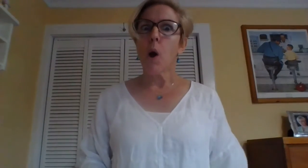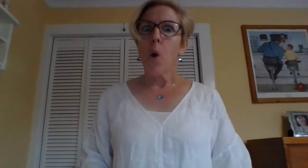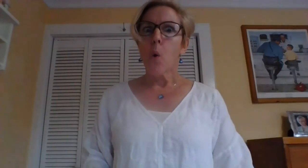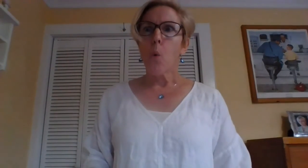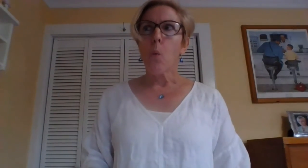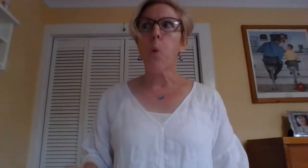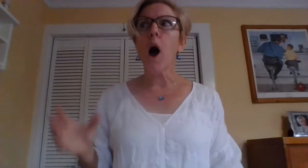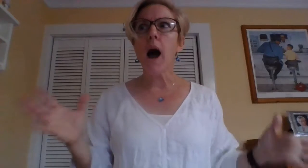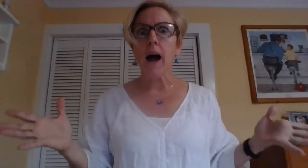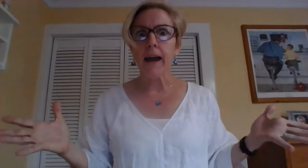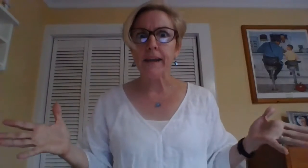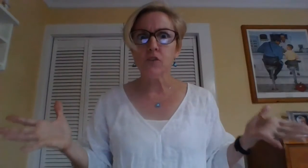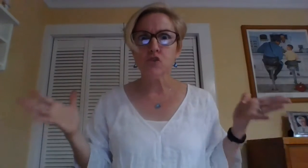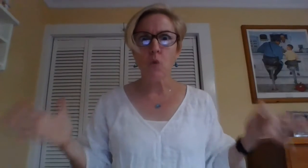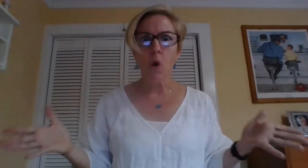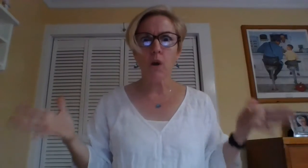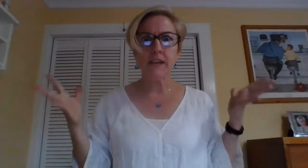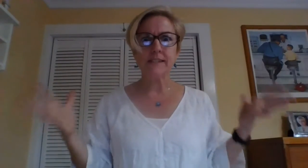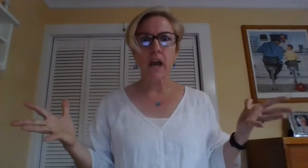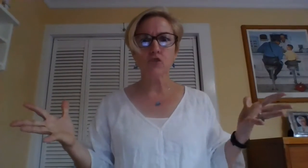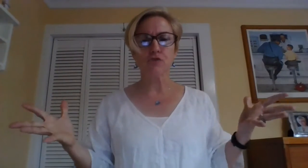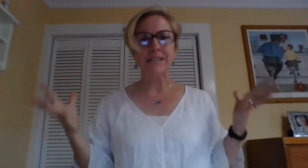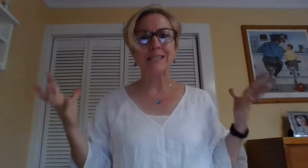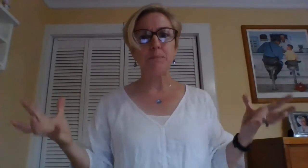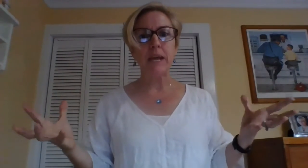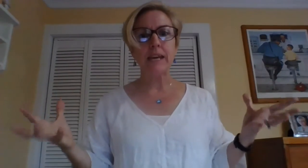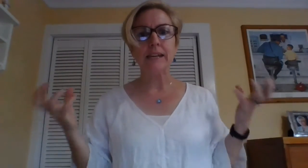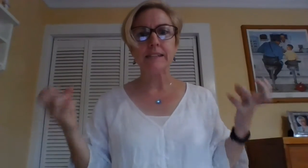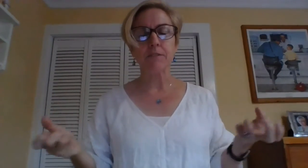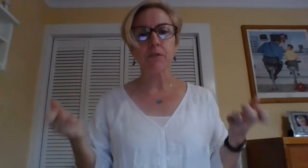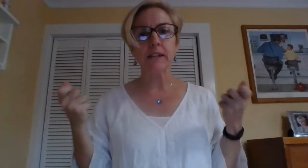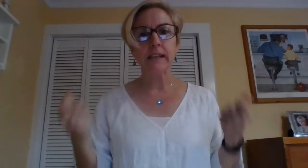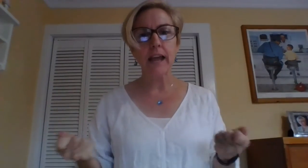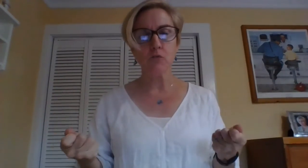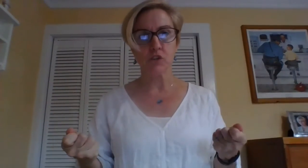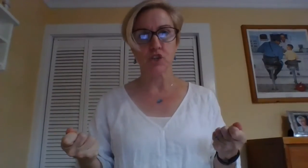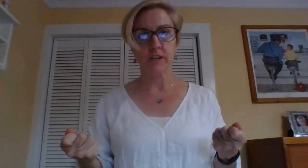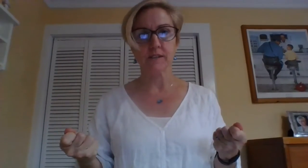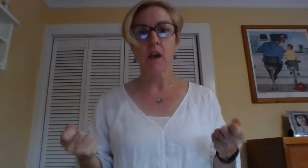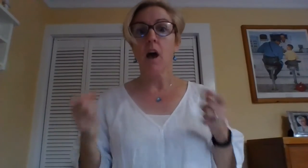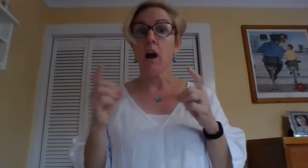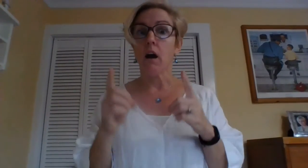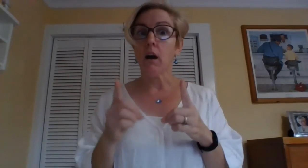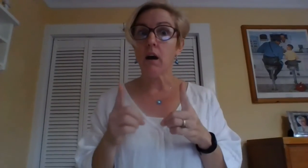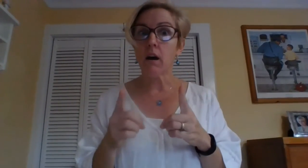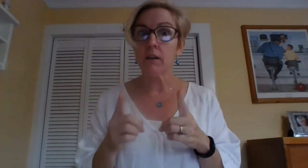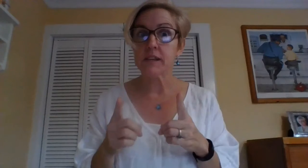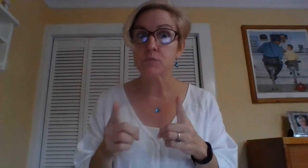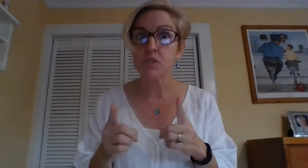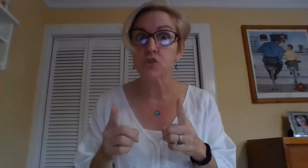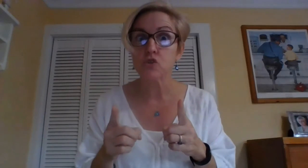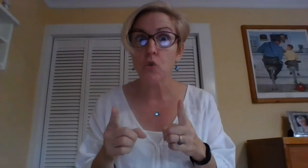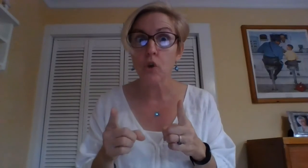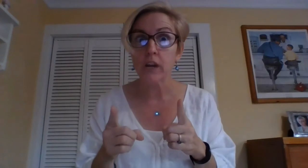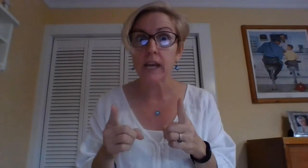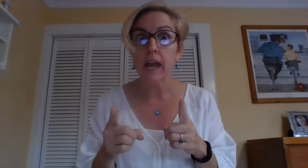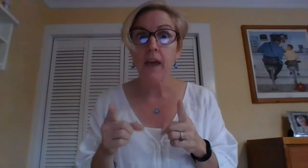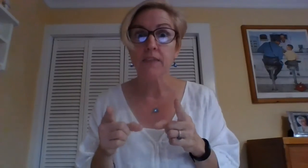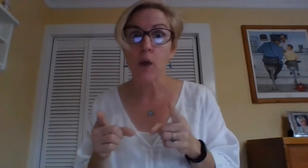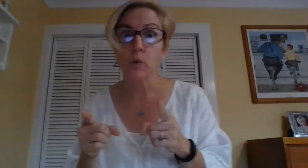why do all these countries speak different languages? Oh, this was a story that